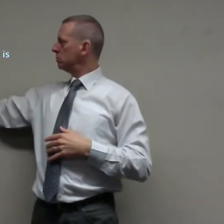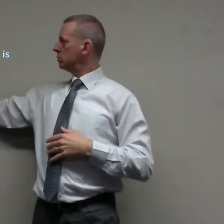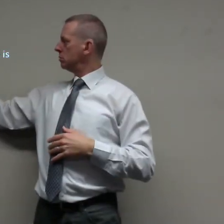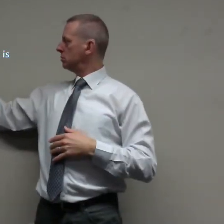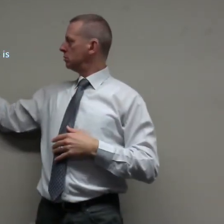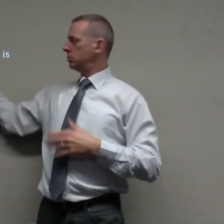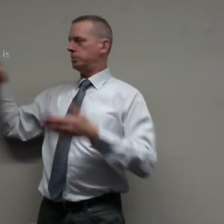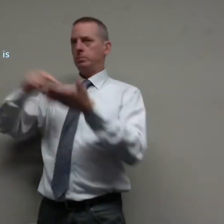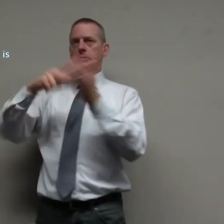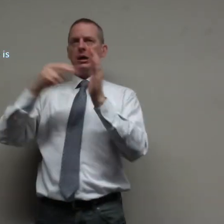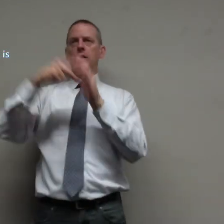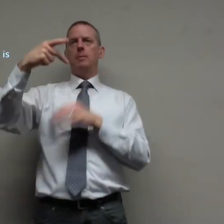as it is written